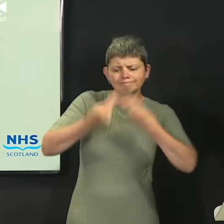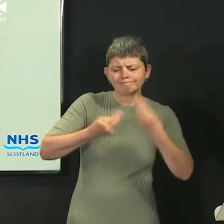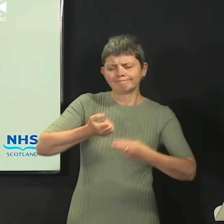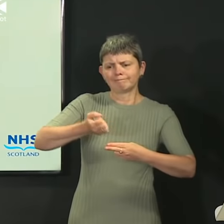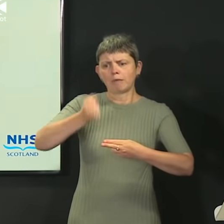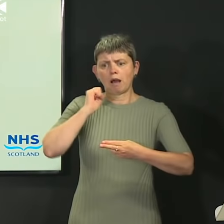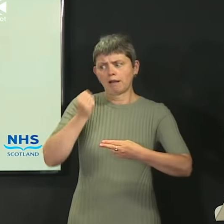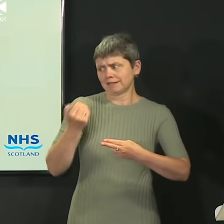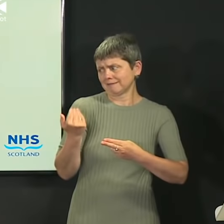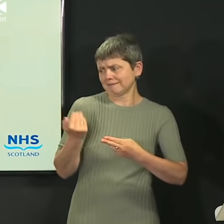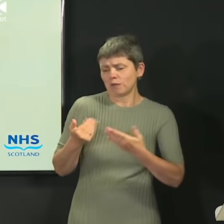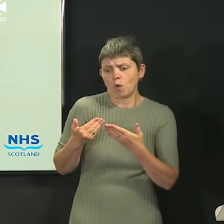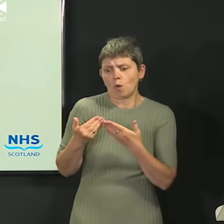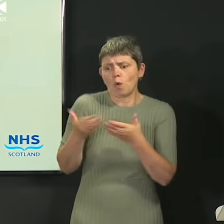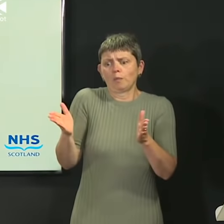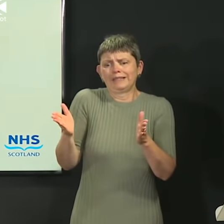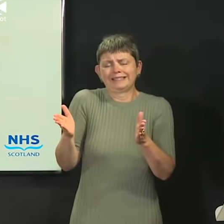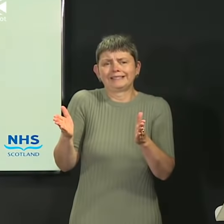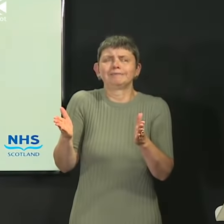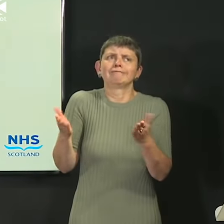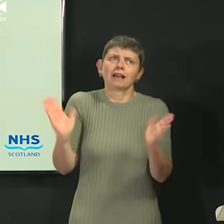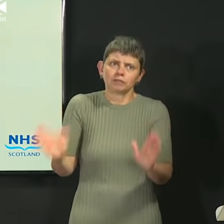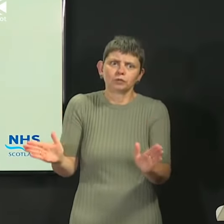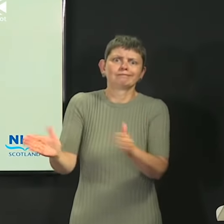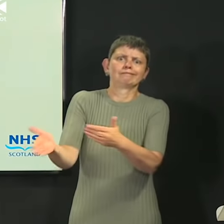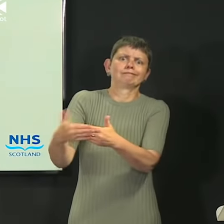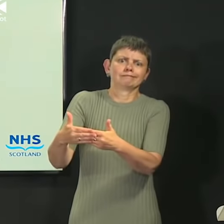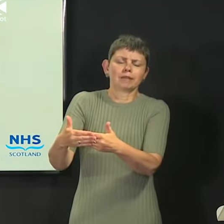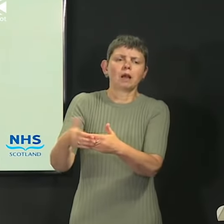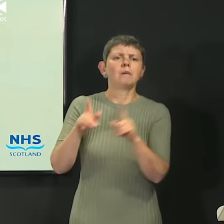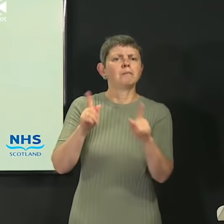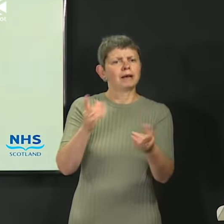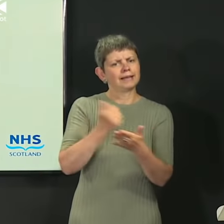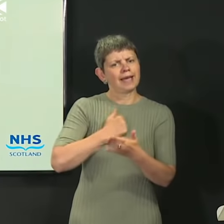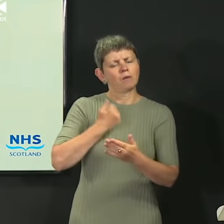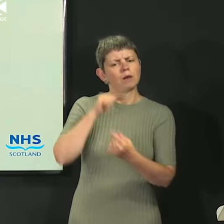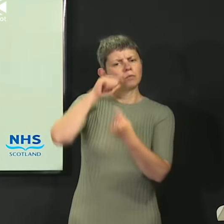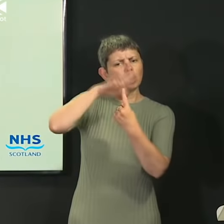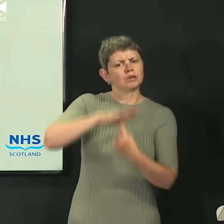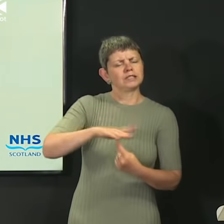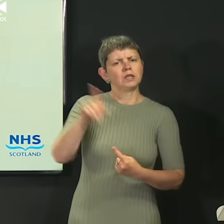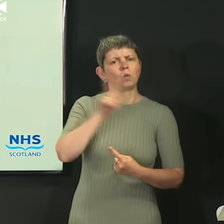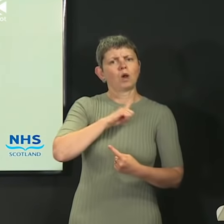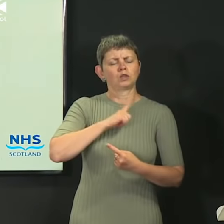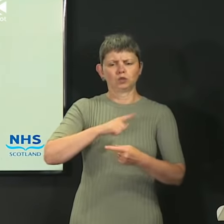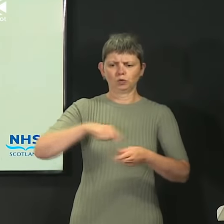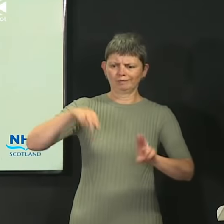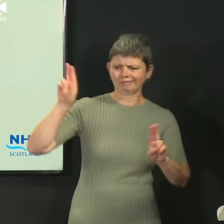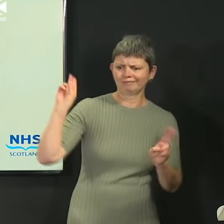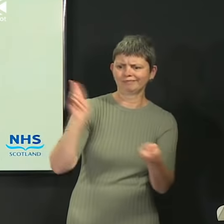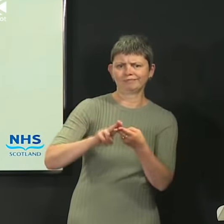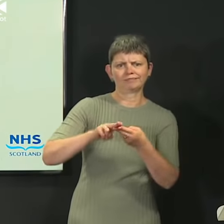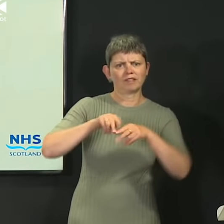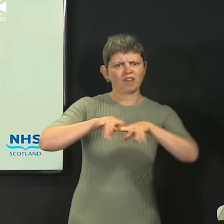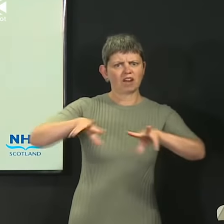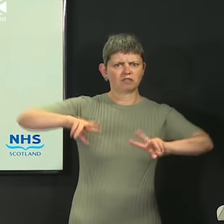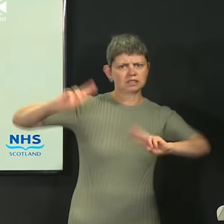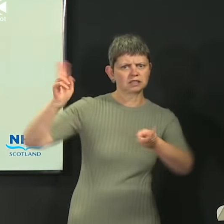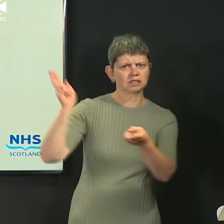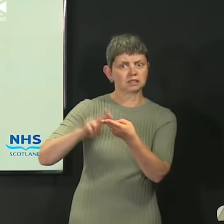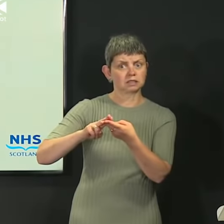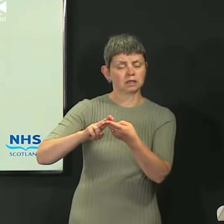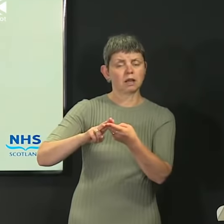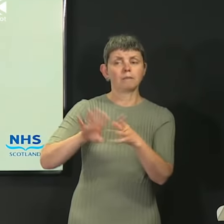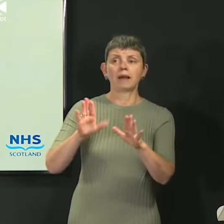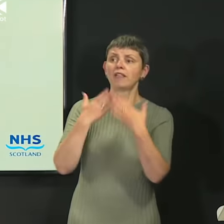our priority remains public health and eliminating the virus. For now, let me commend the response from the local authority